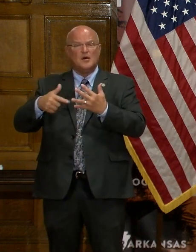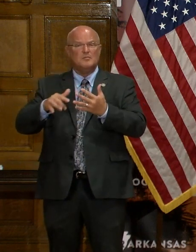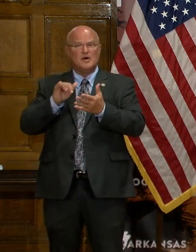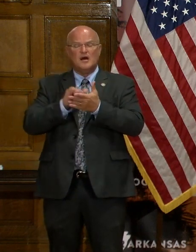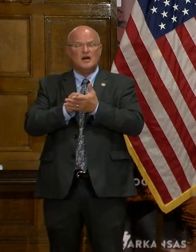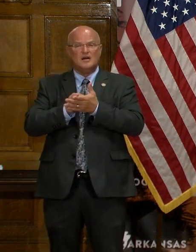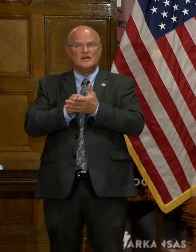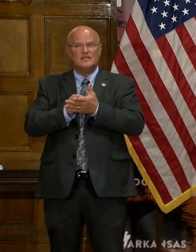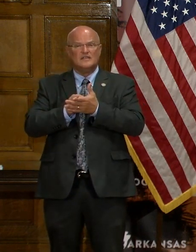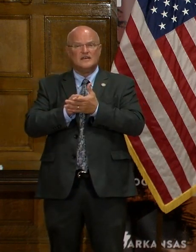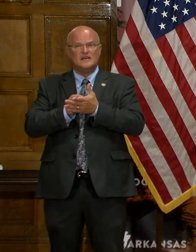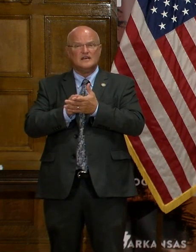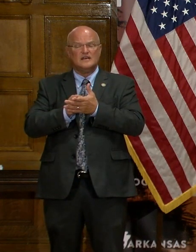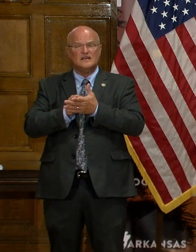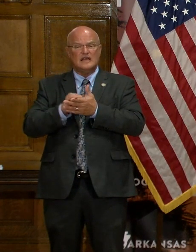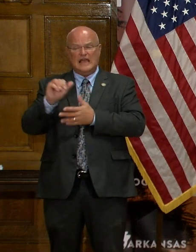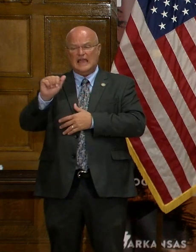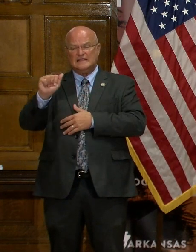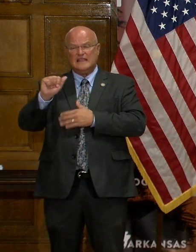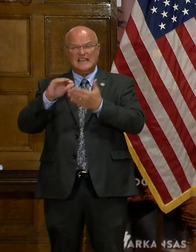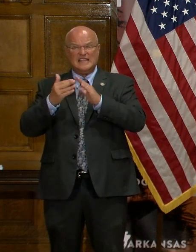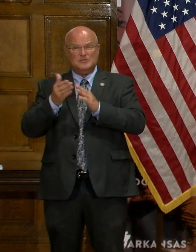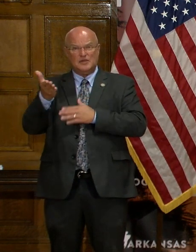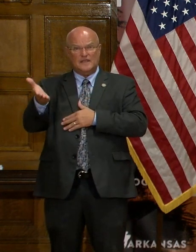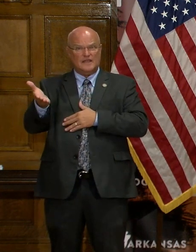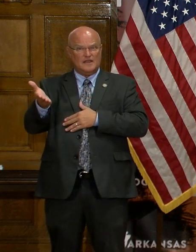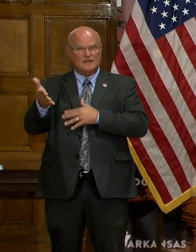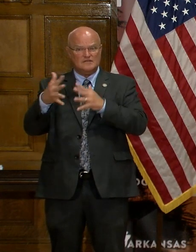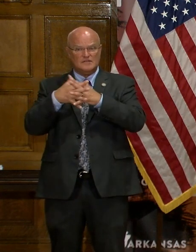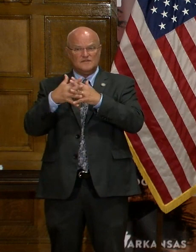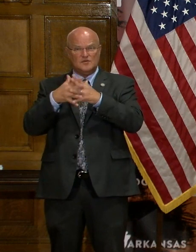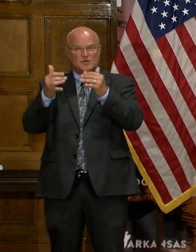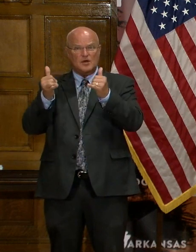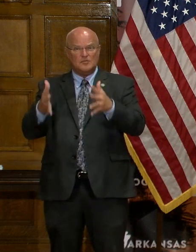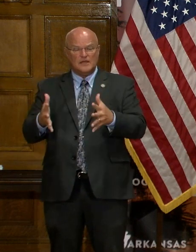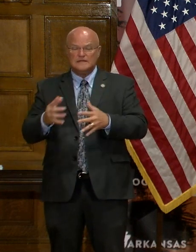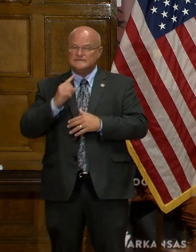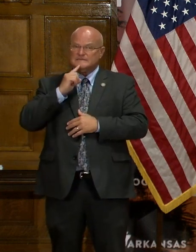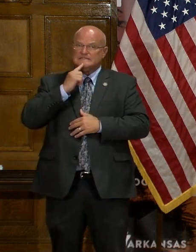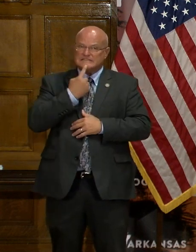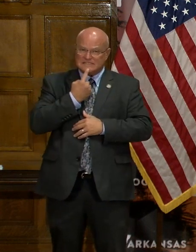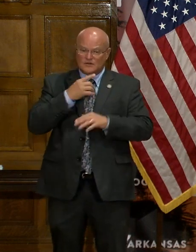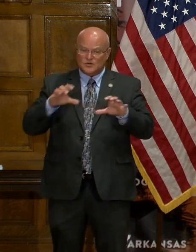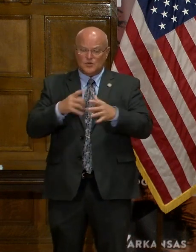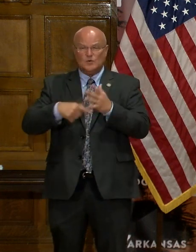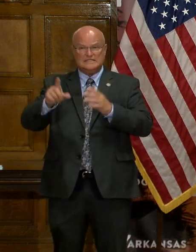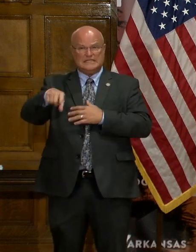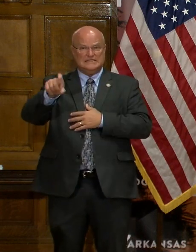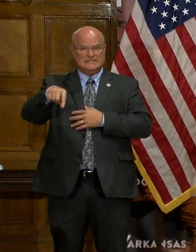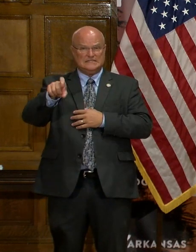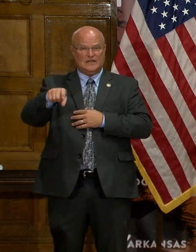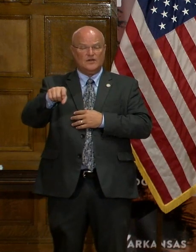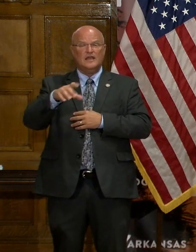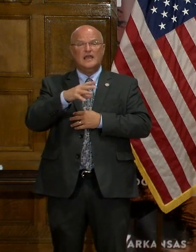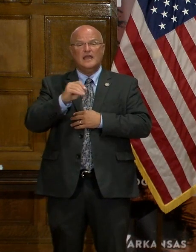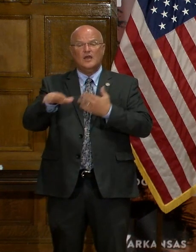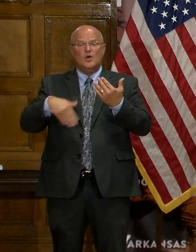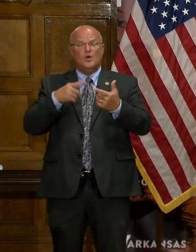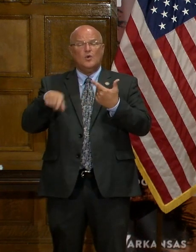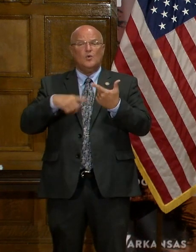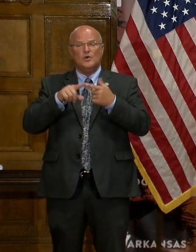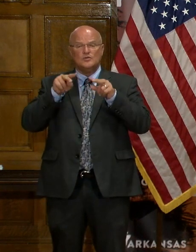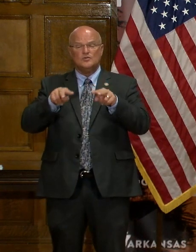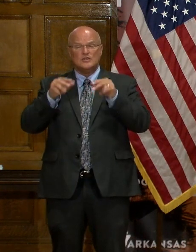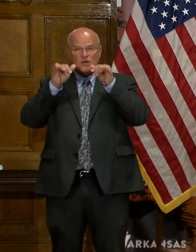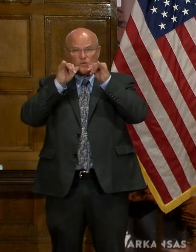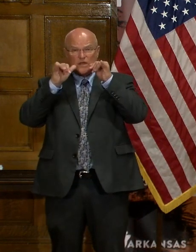athletic community there. They're really taking this seriously and doing what's necessary. And whenever you're looking